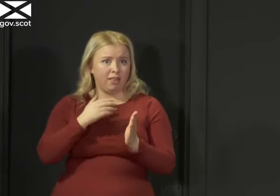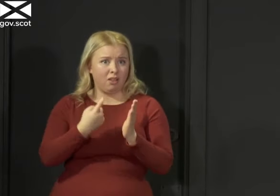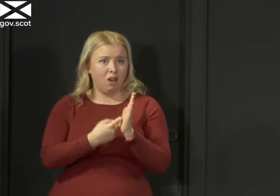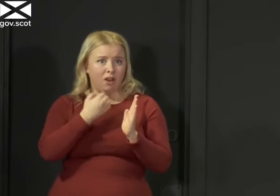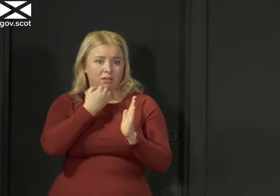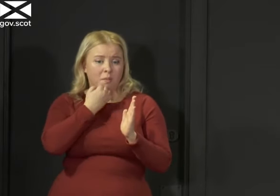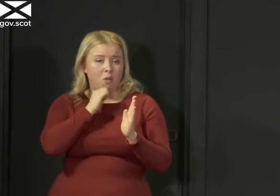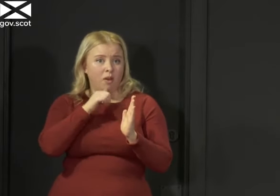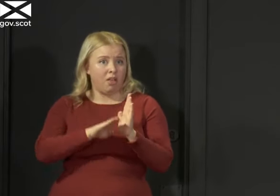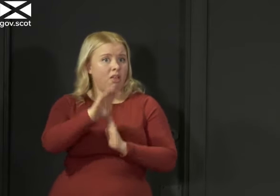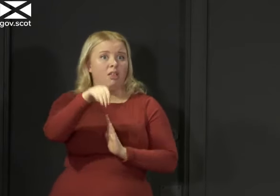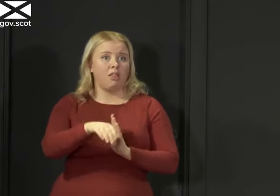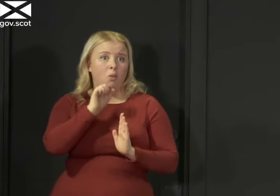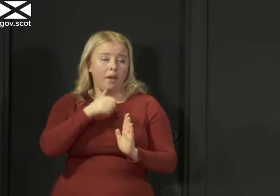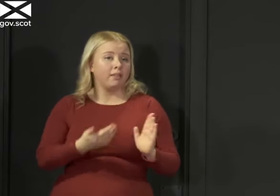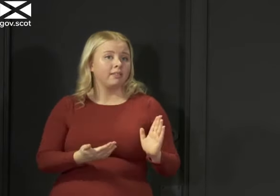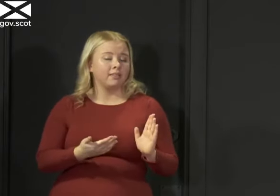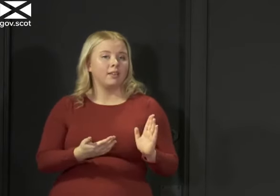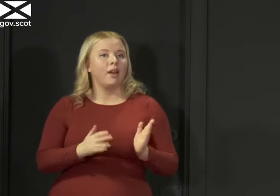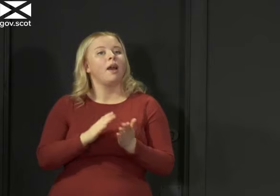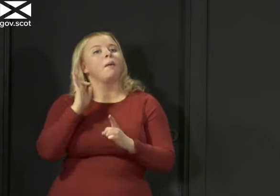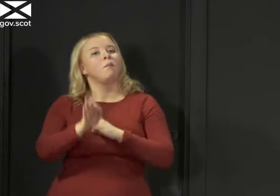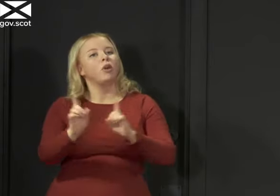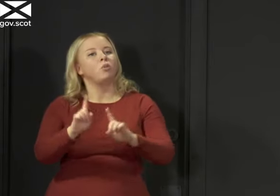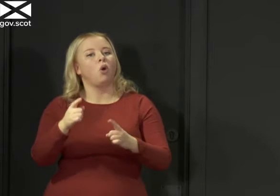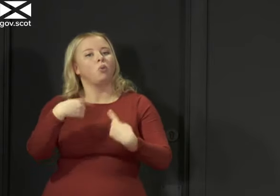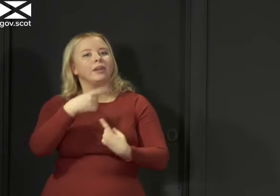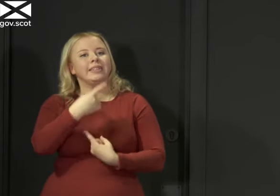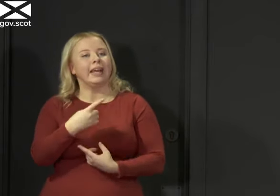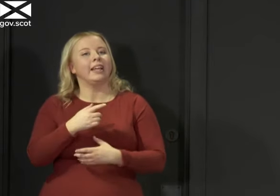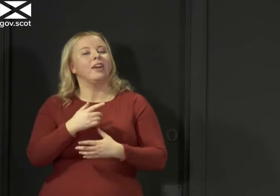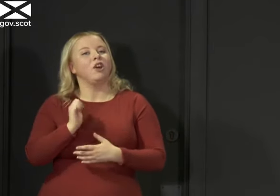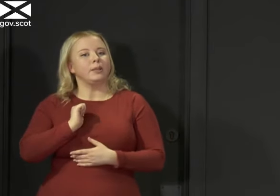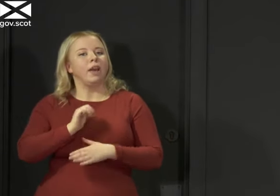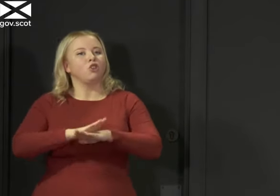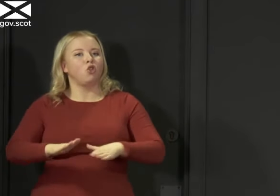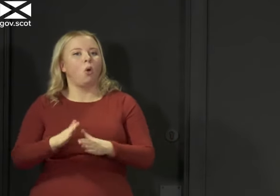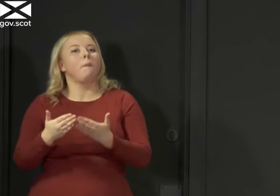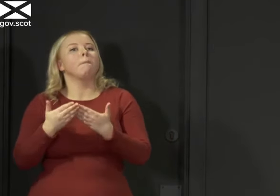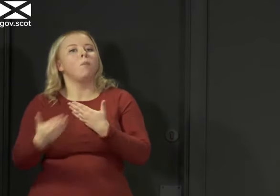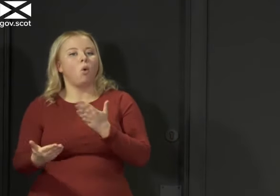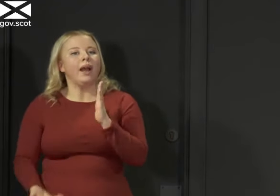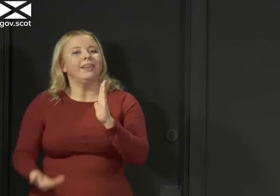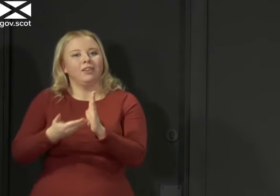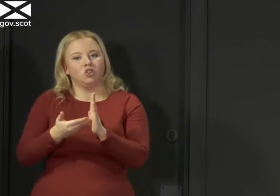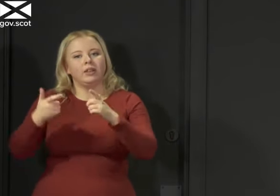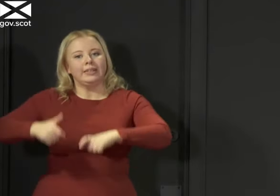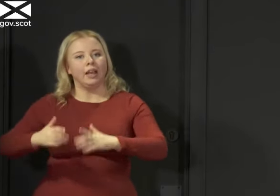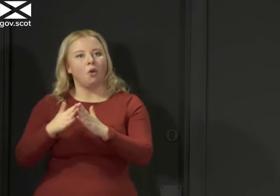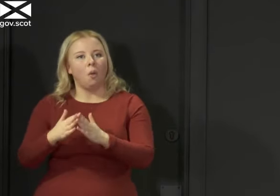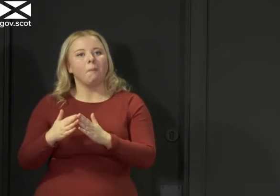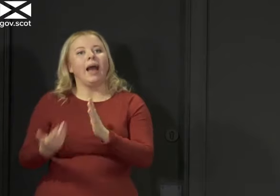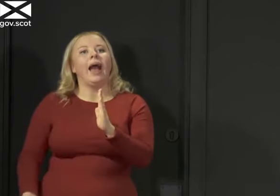point that was being made is we're not at this stage proposing even tighter restrictions in order to get it down